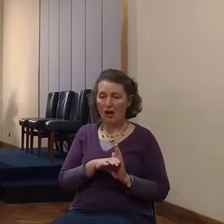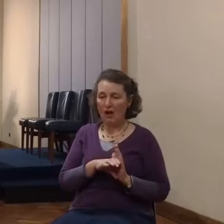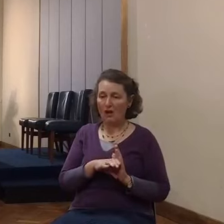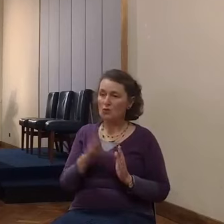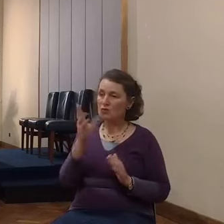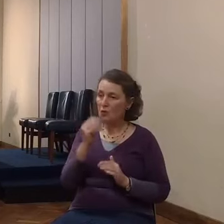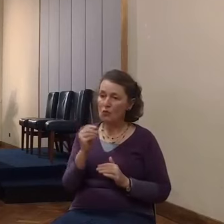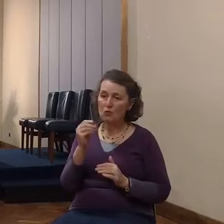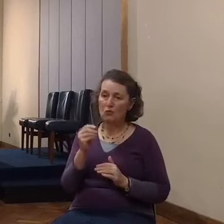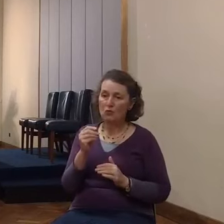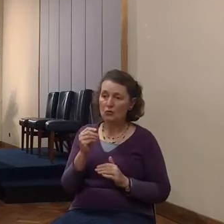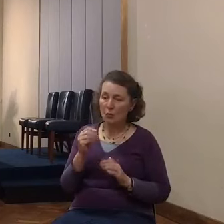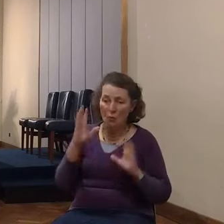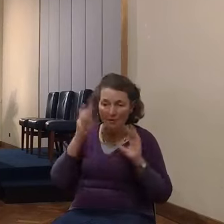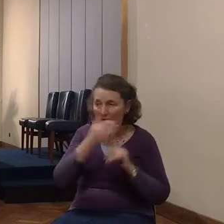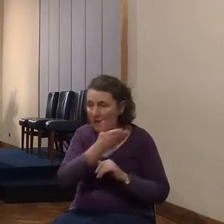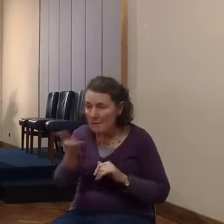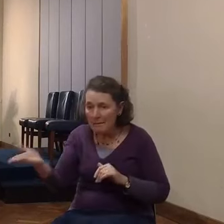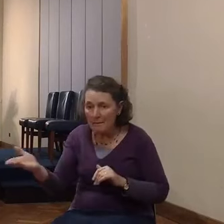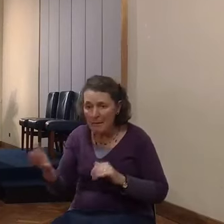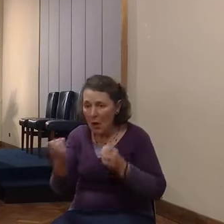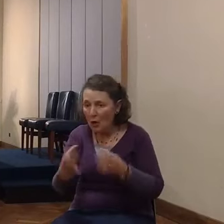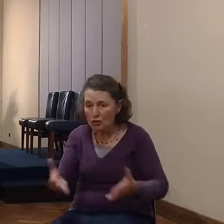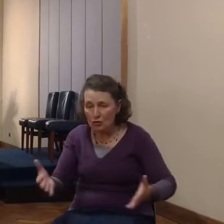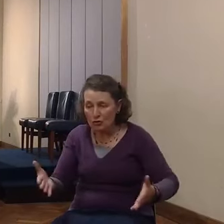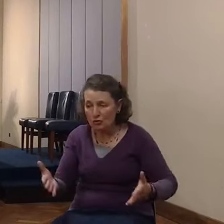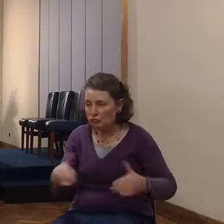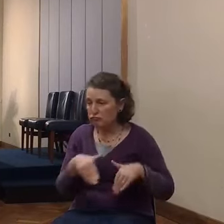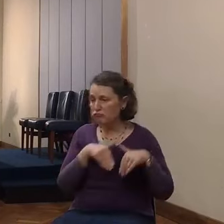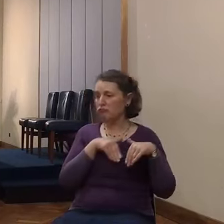what's happened to their faith. True faith isn't selfish.